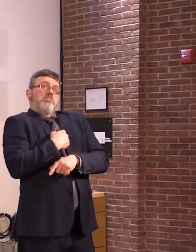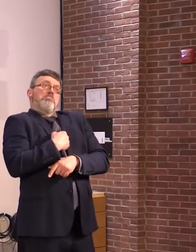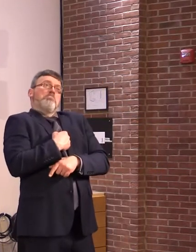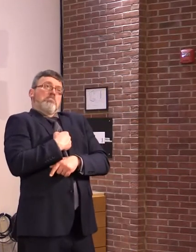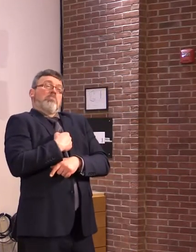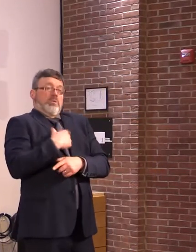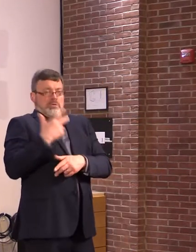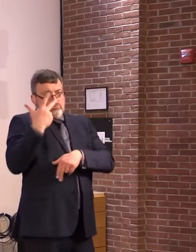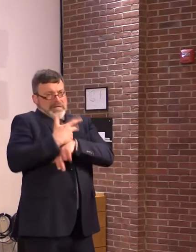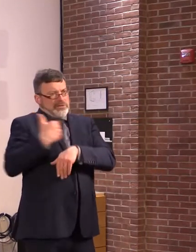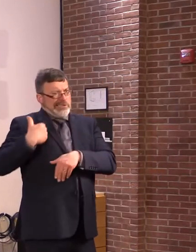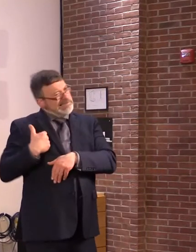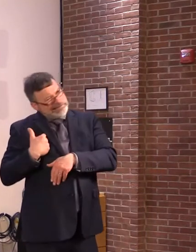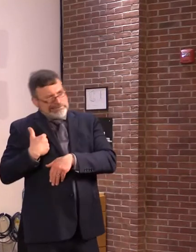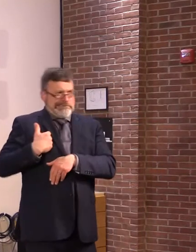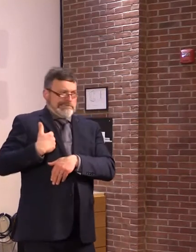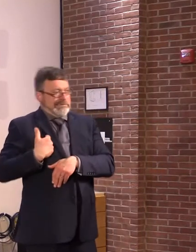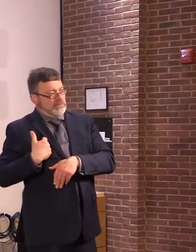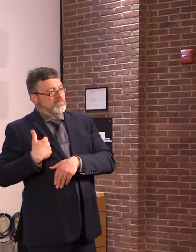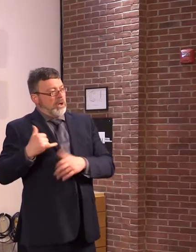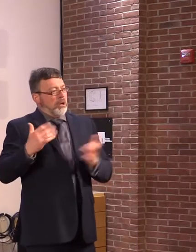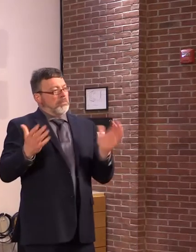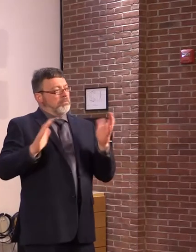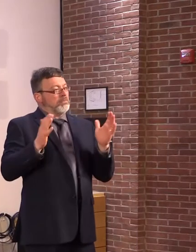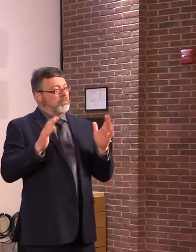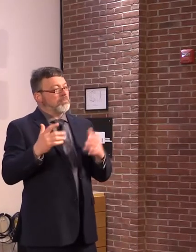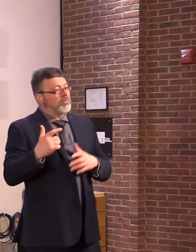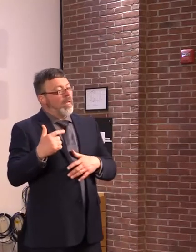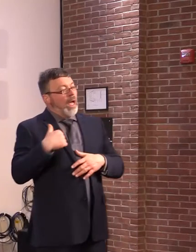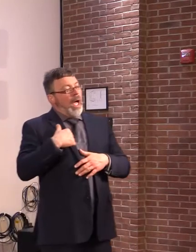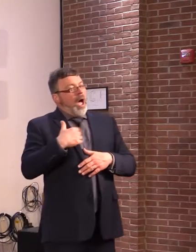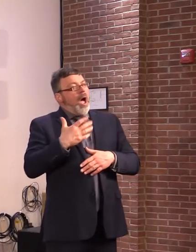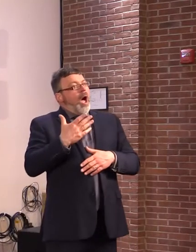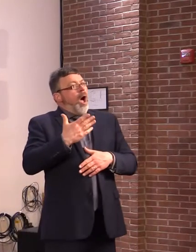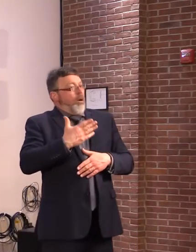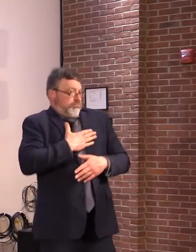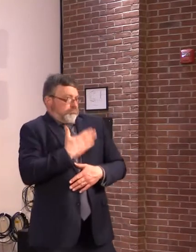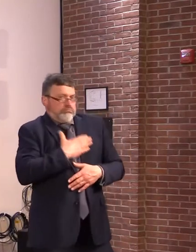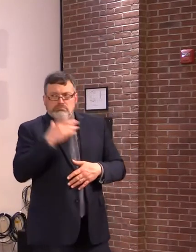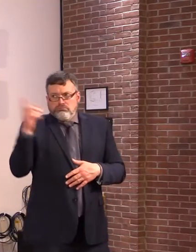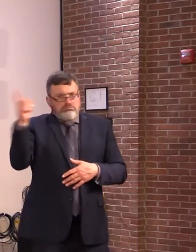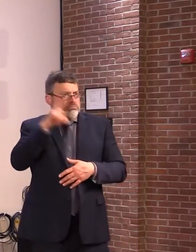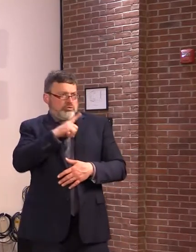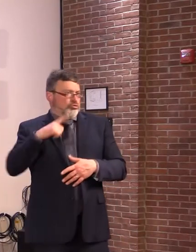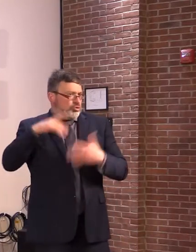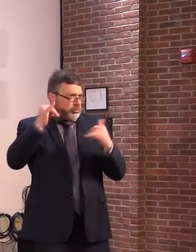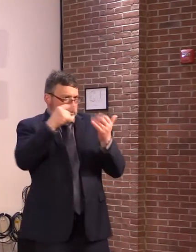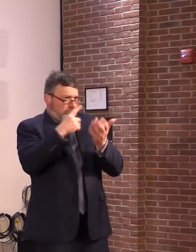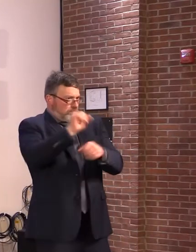some of the members for conferees working towards including us in the process.